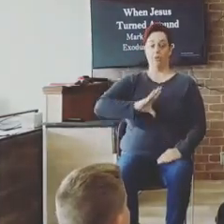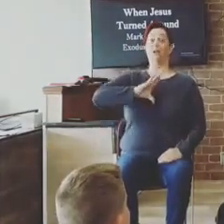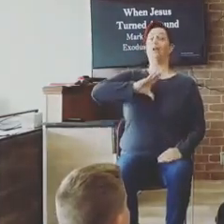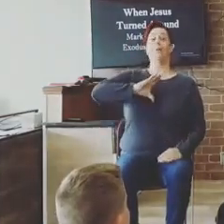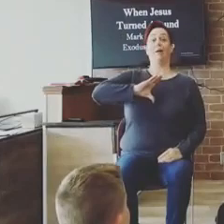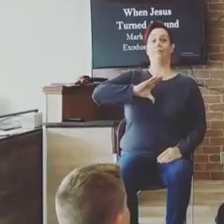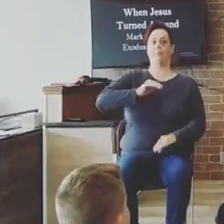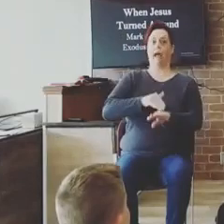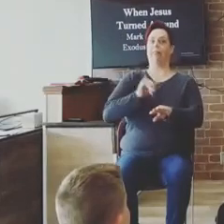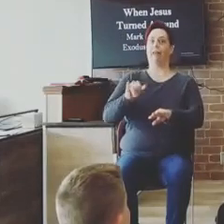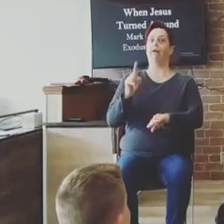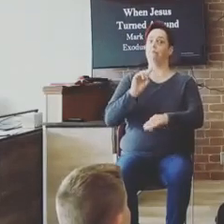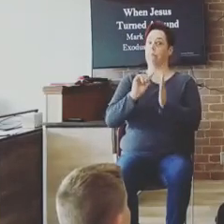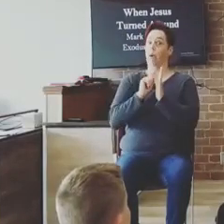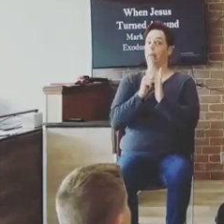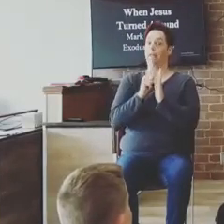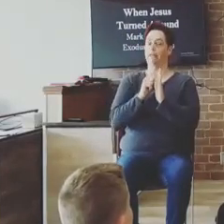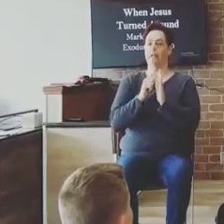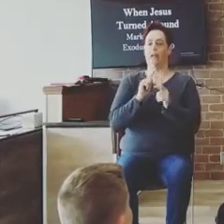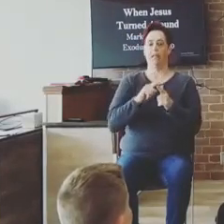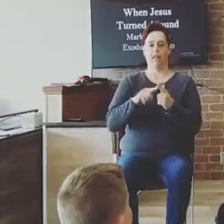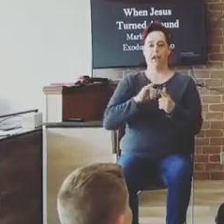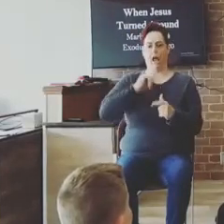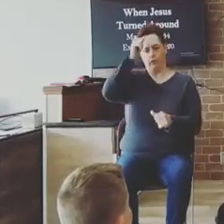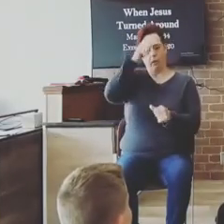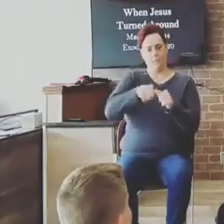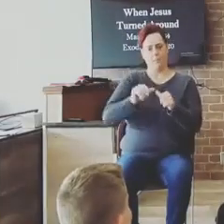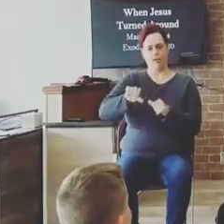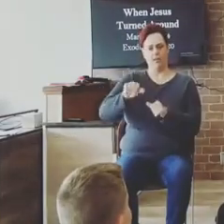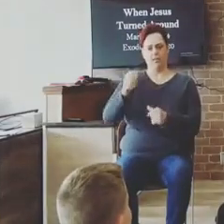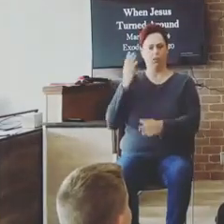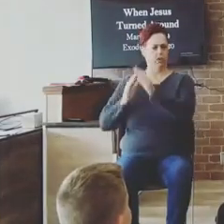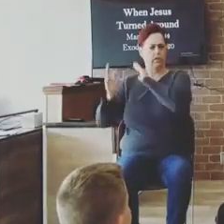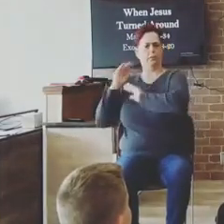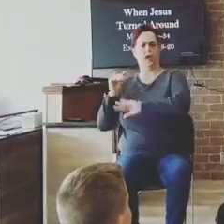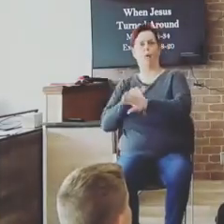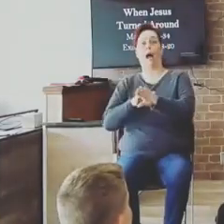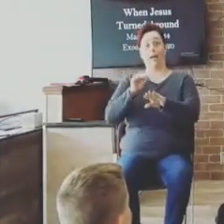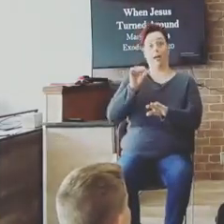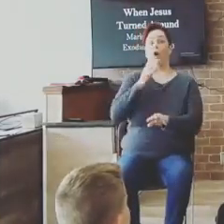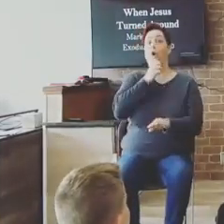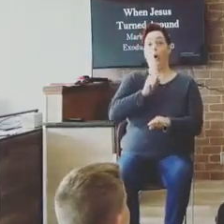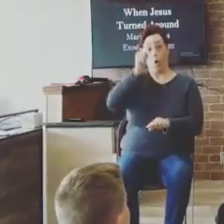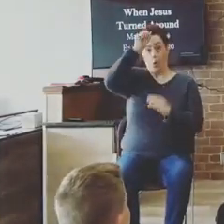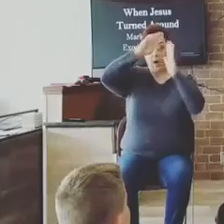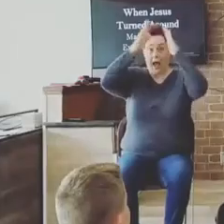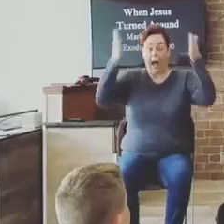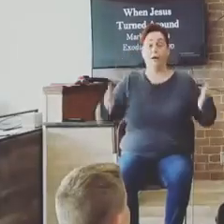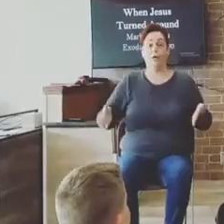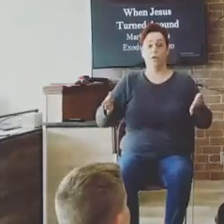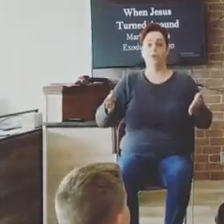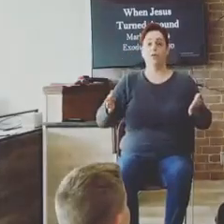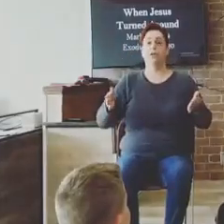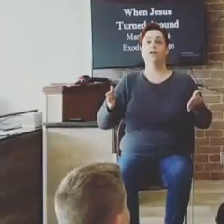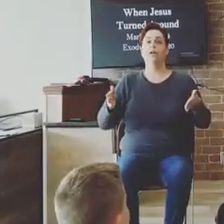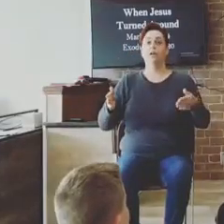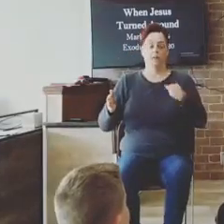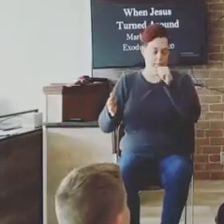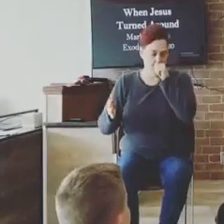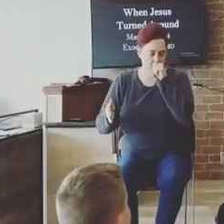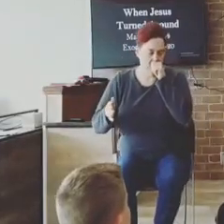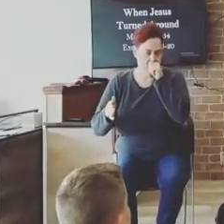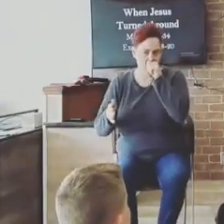while we were back at our Milford house. We were getting that fixed up, trying to sell to go out to Blanchester to serve at Woodville. And